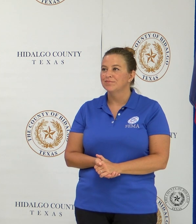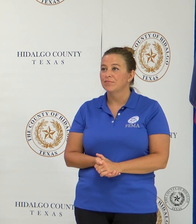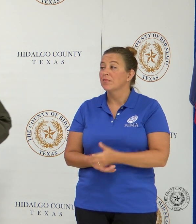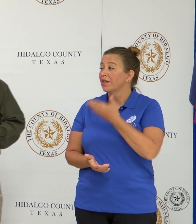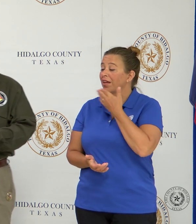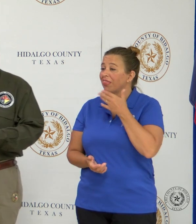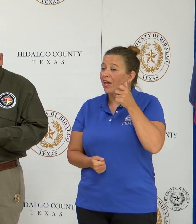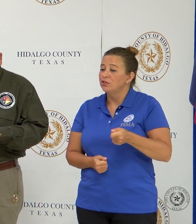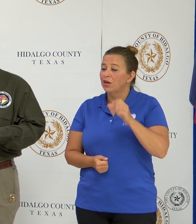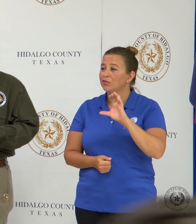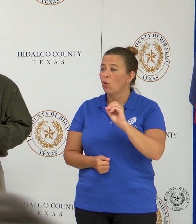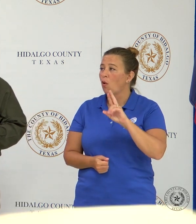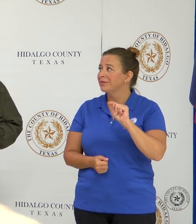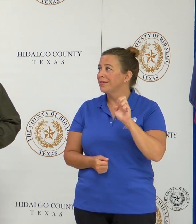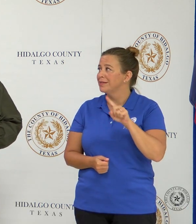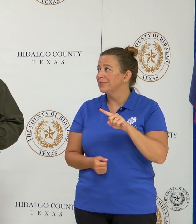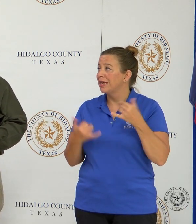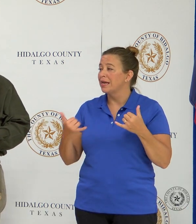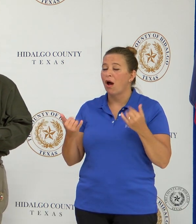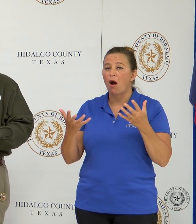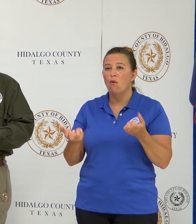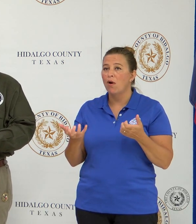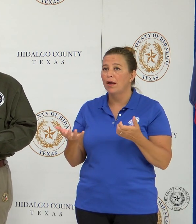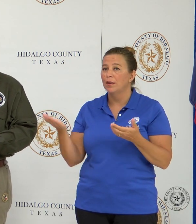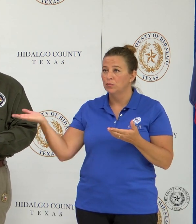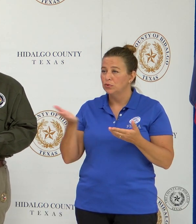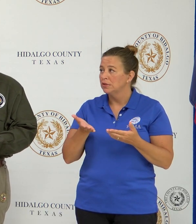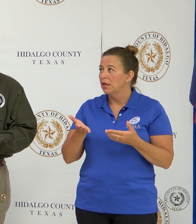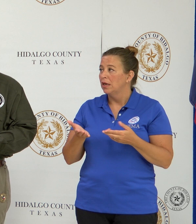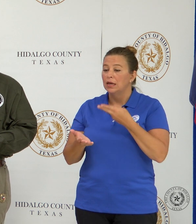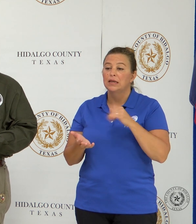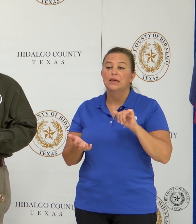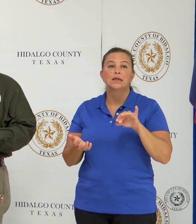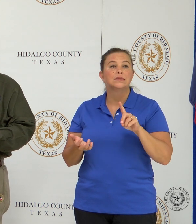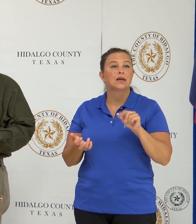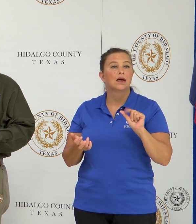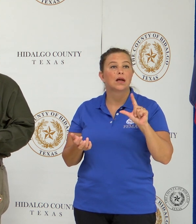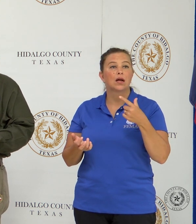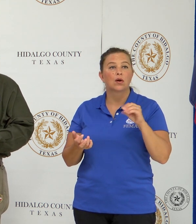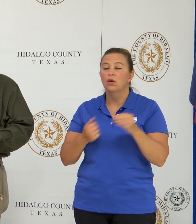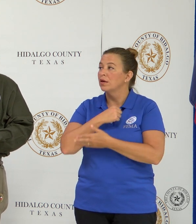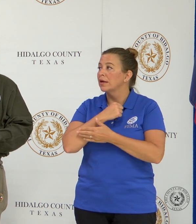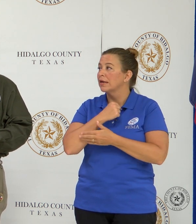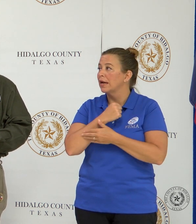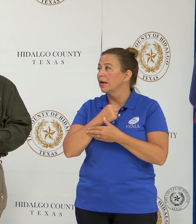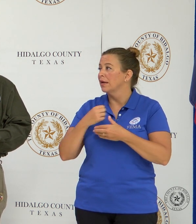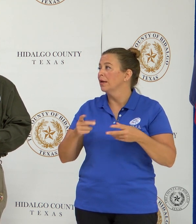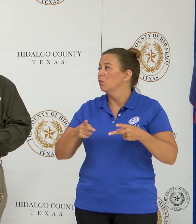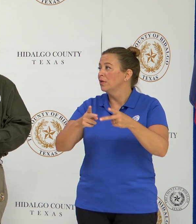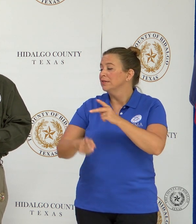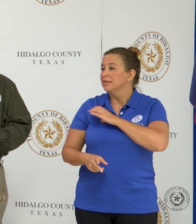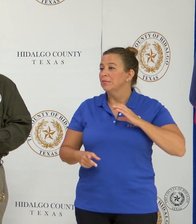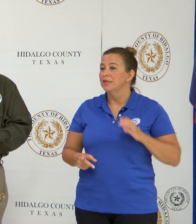Thank you, Judge Cortez. Now I'd like to present to you Hidalgo County Precinct Commissioner David Fuentes, which his